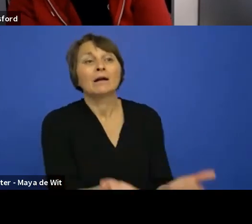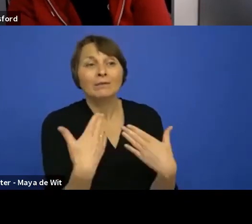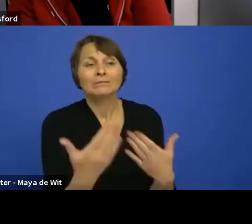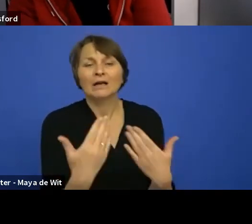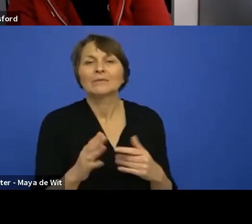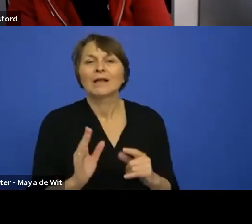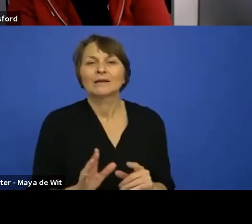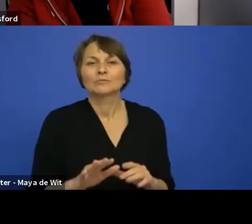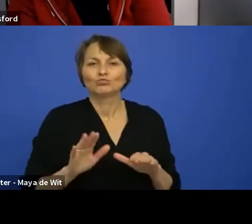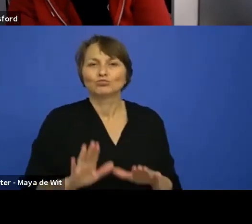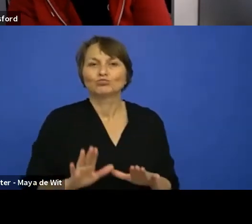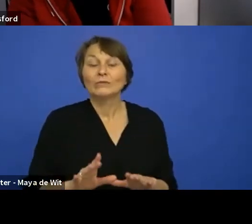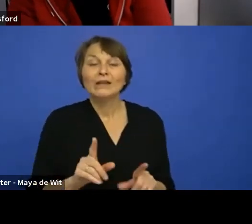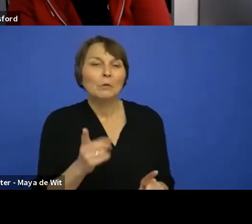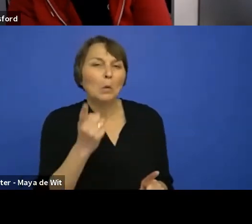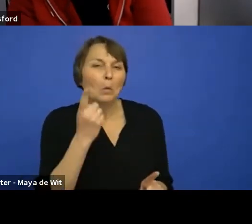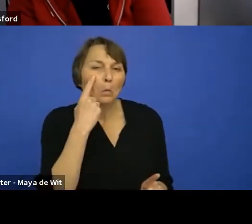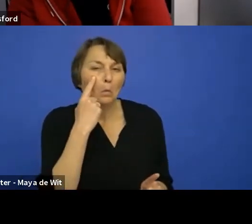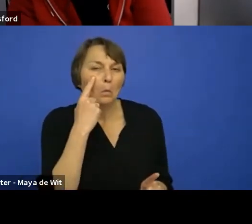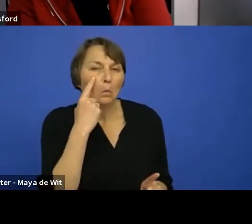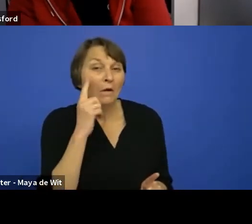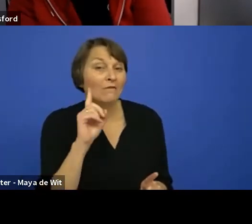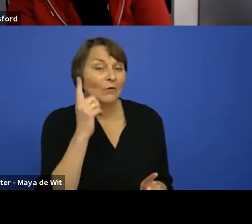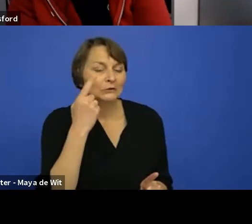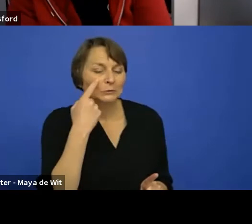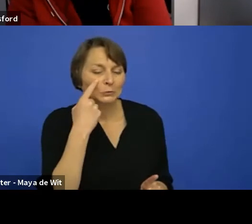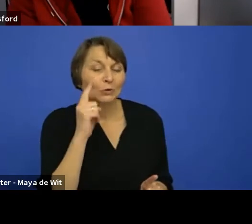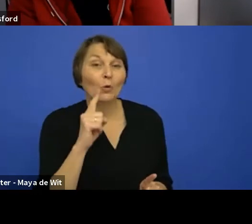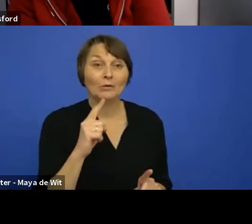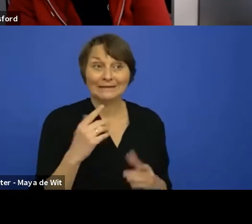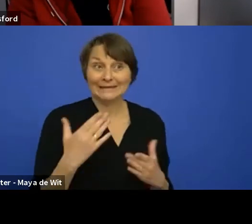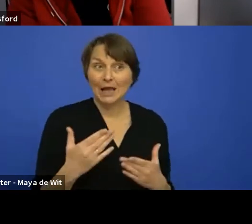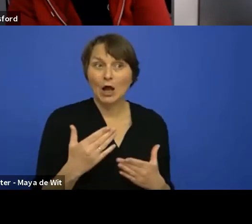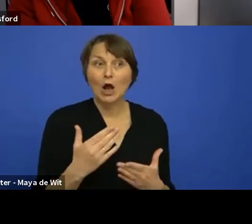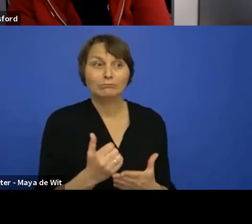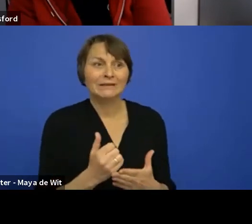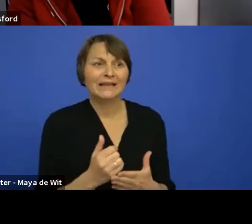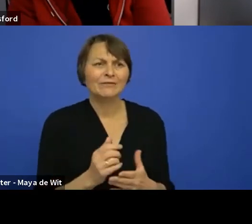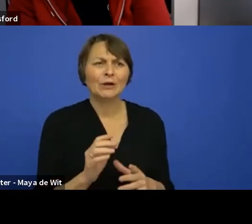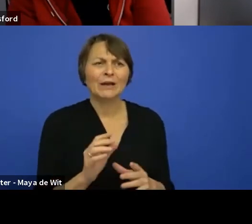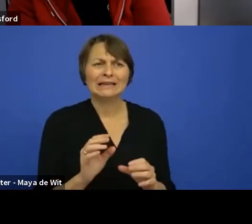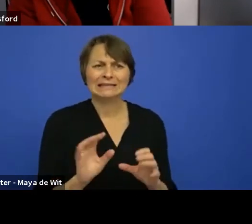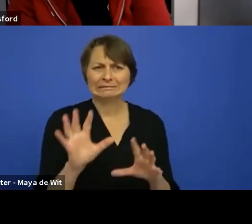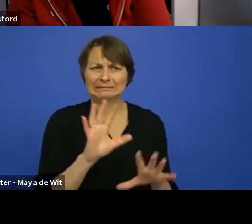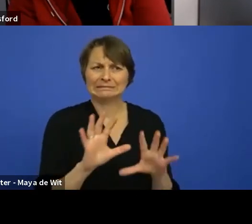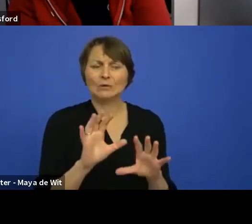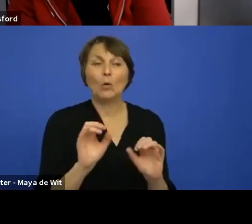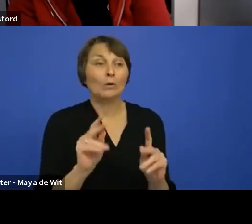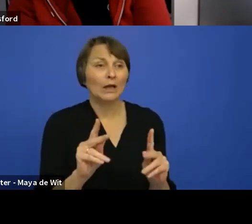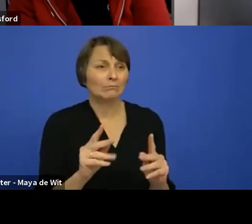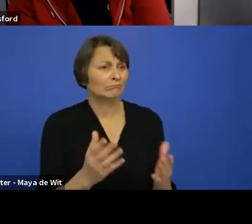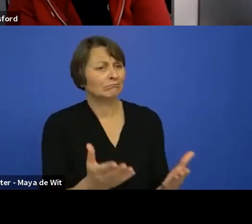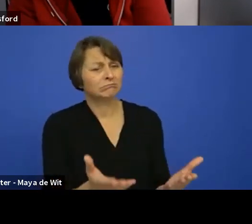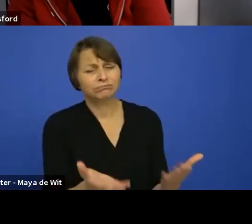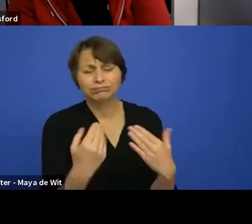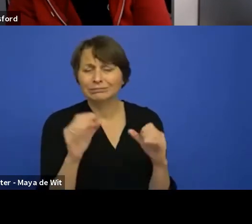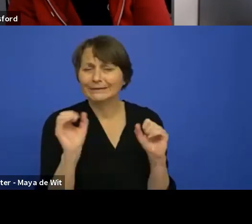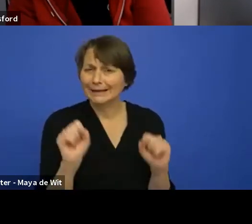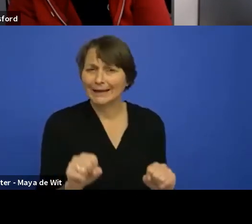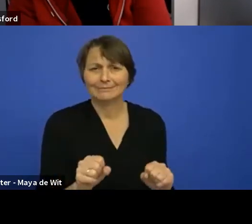curious or if you want to help out now and you can live with the rough edges, absolutely go, go try it out. It's just cloning the repository and